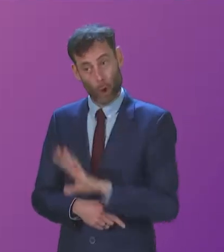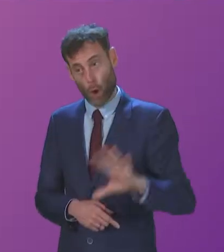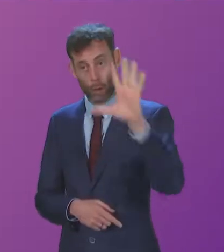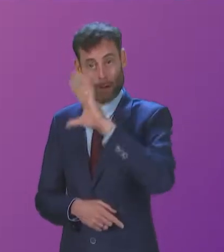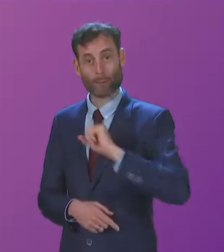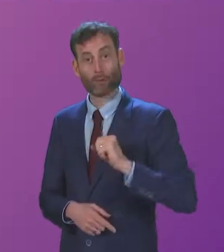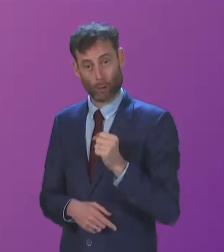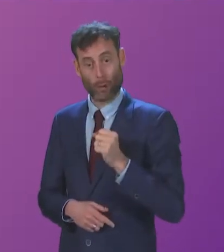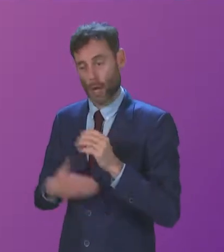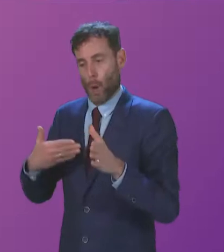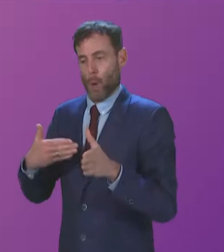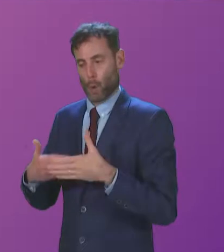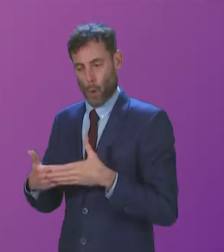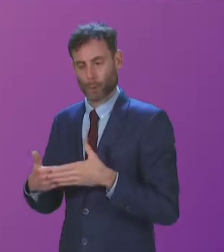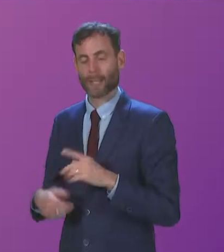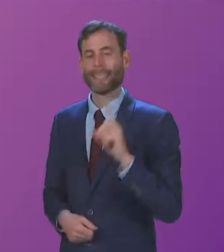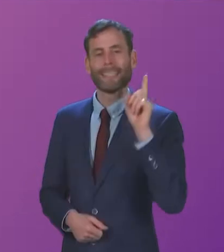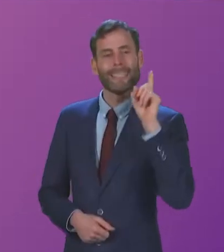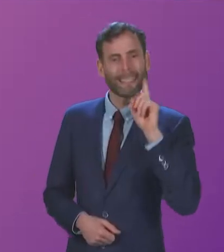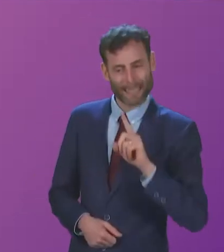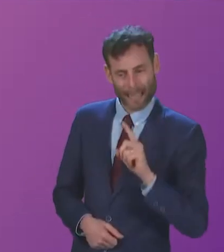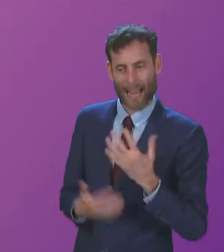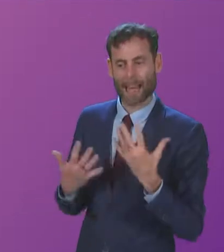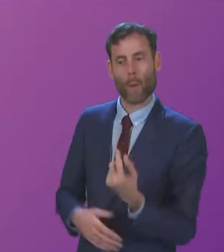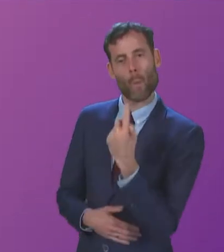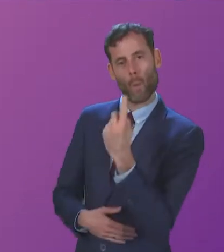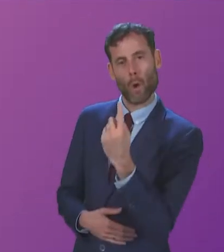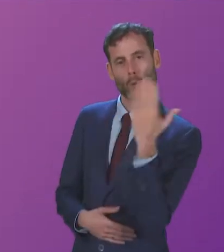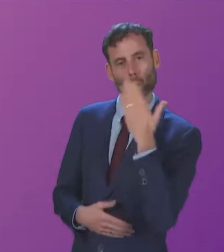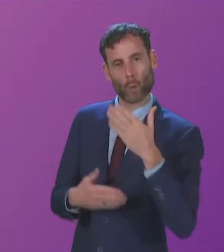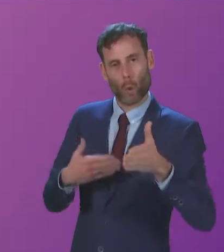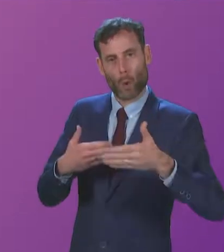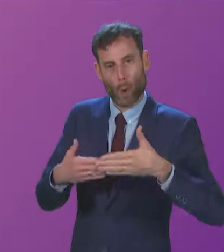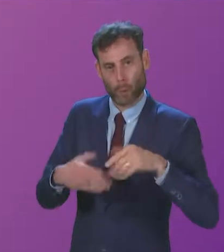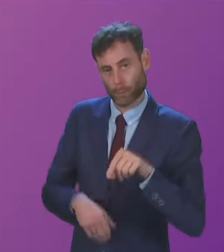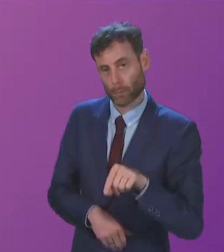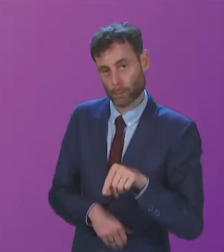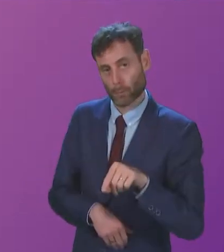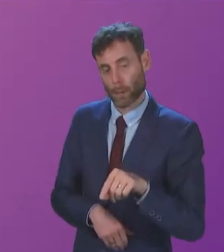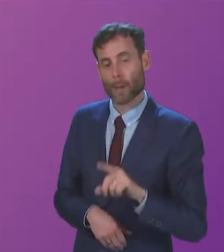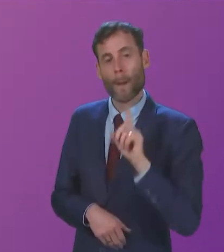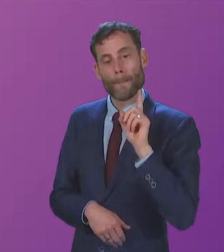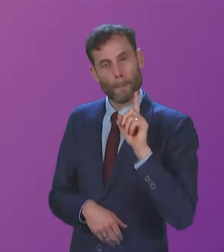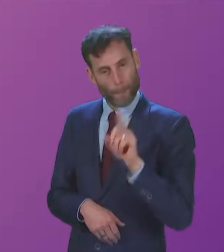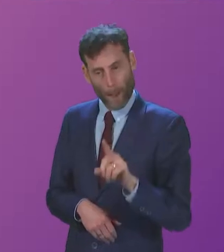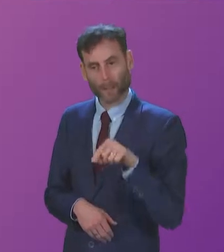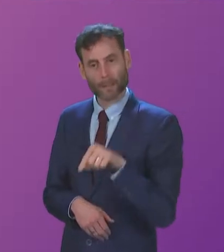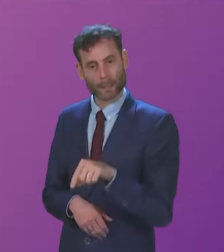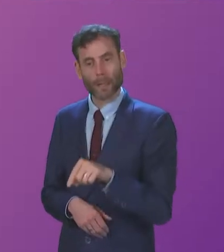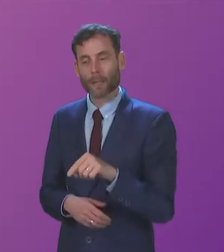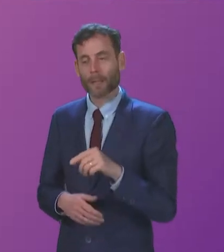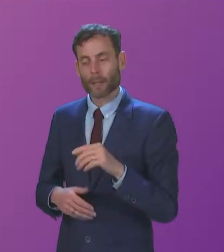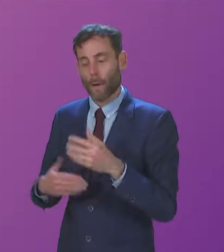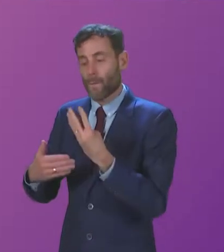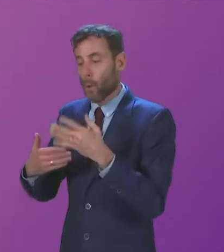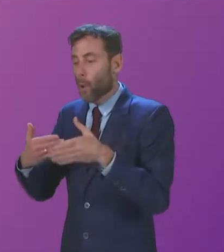closed at some stage. As of yesterday, that reporting indicated that one school was closed. This management information does not, however, include a detailed breakdown of the reasons